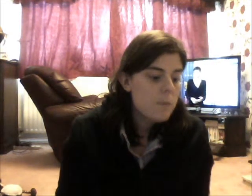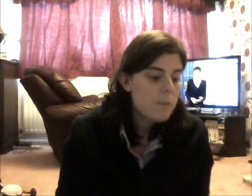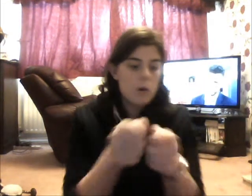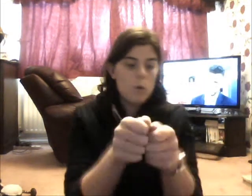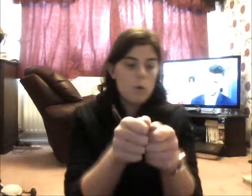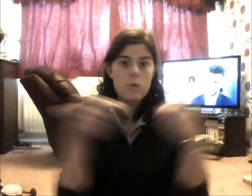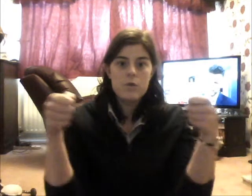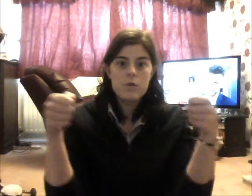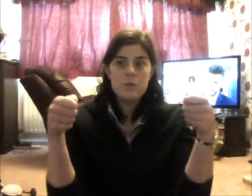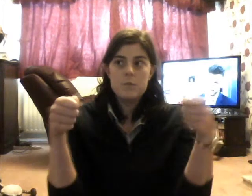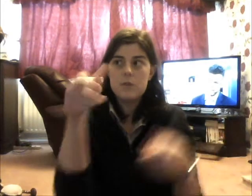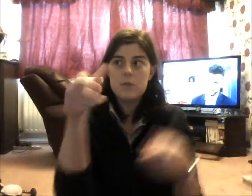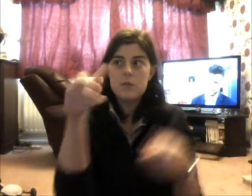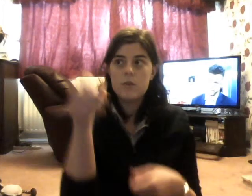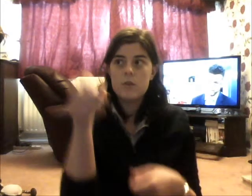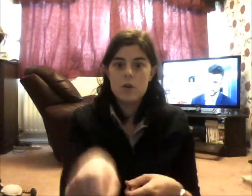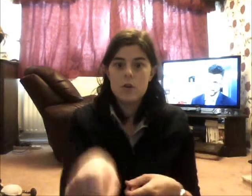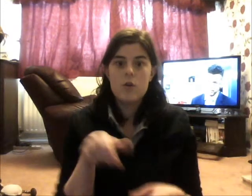Wardrobes. Draws.